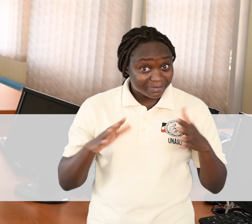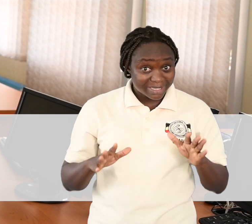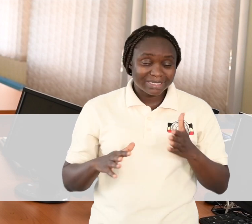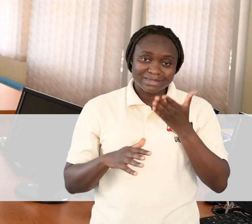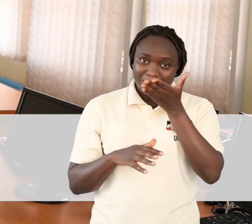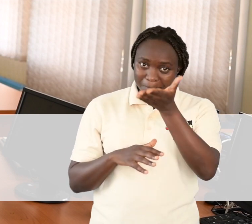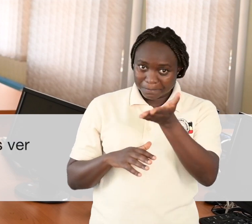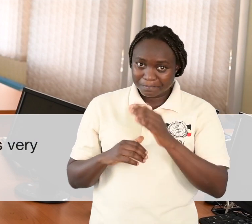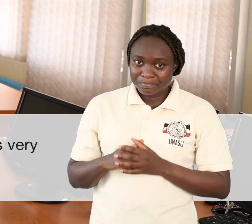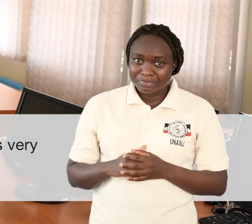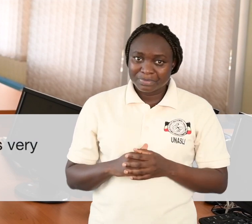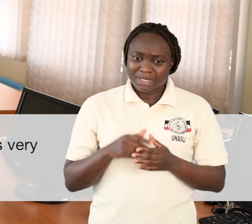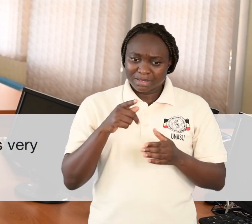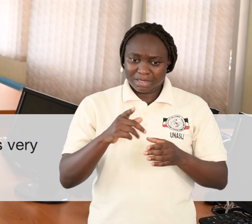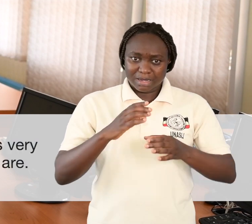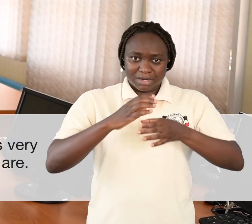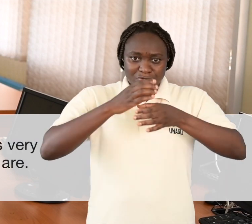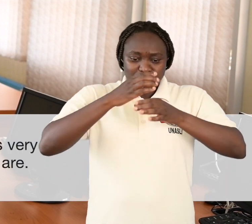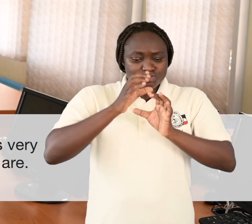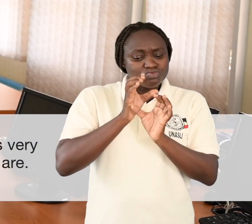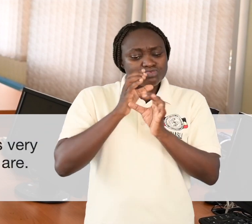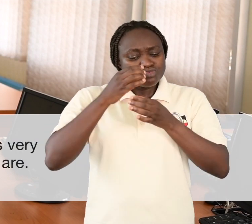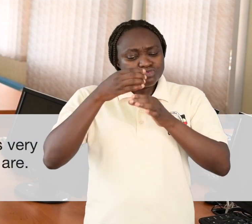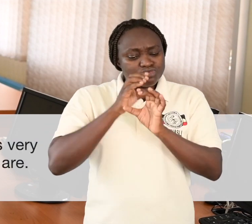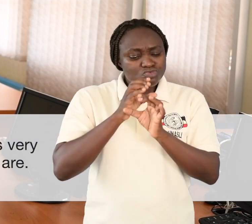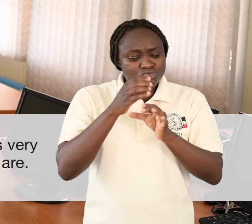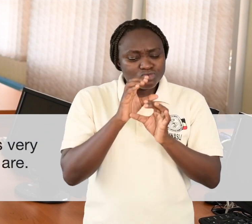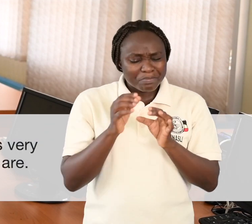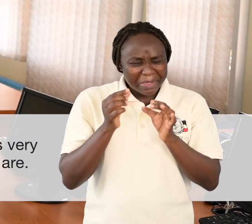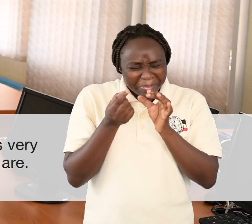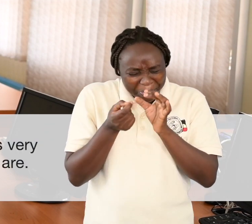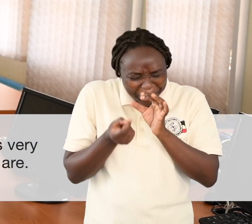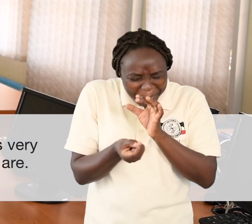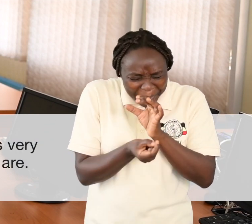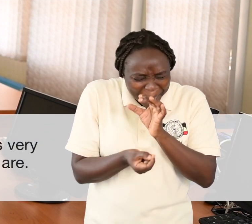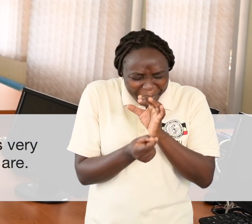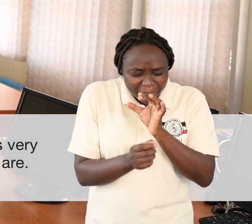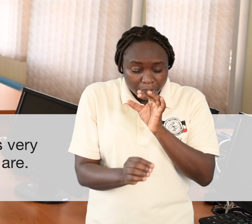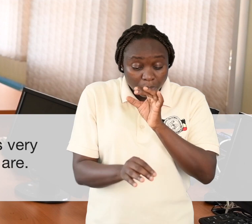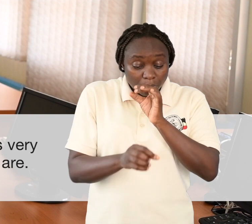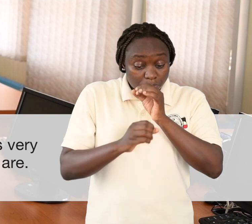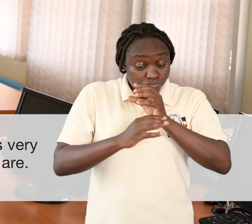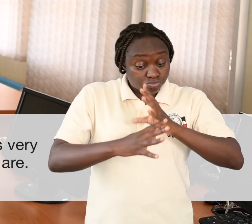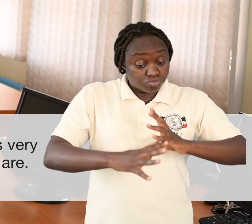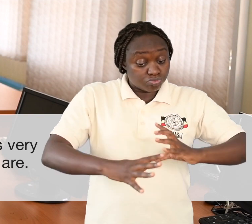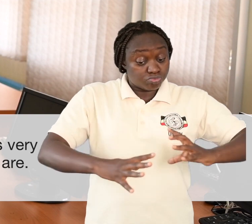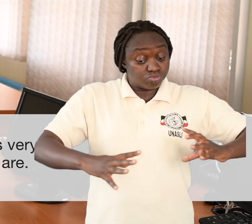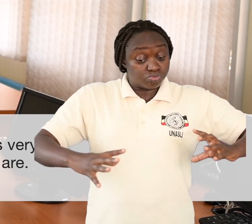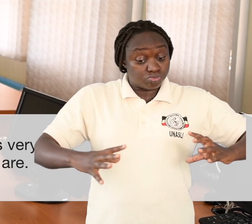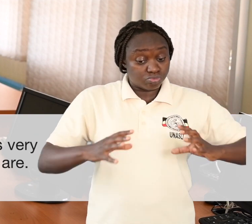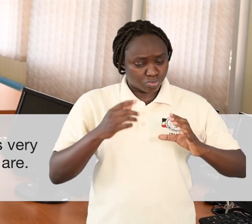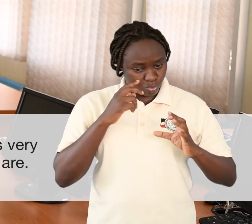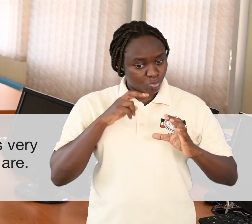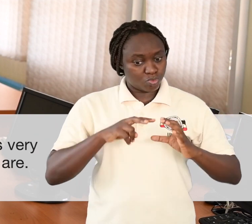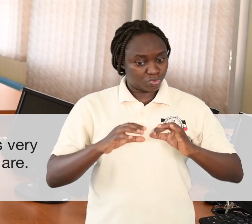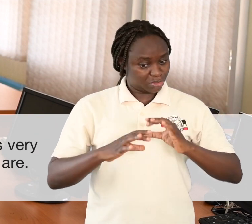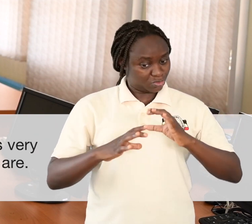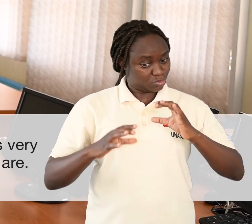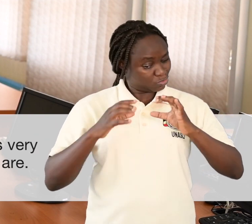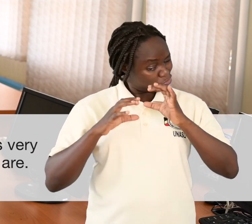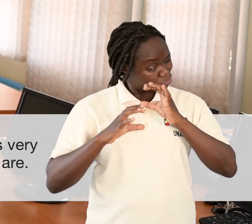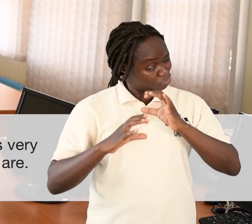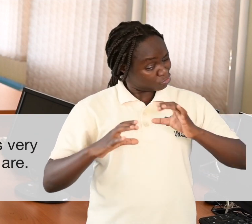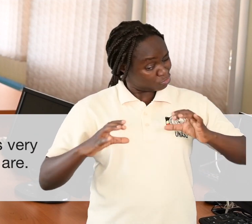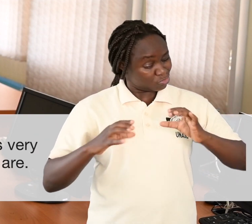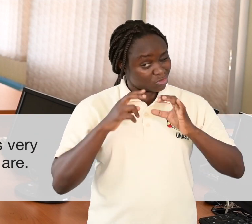microscope is an instrument that makes very tiny objects appear much larger than they